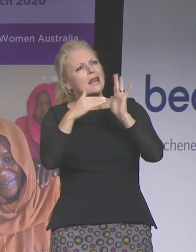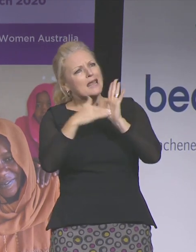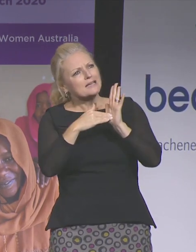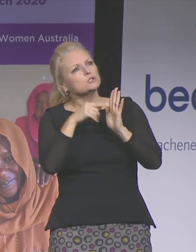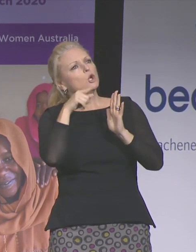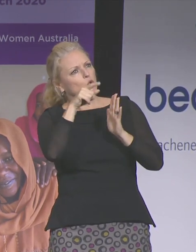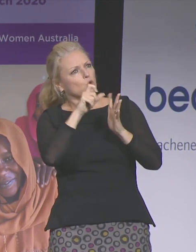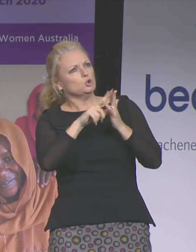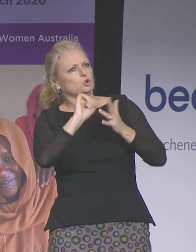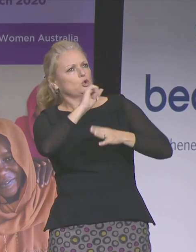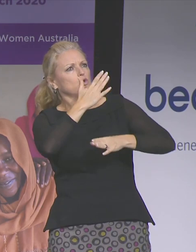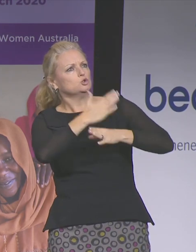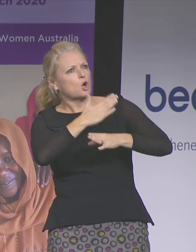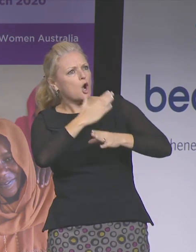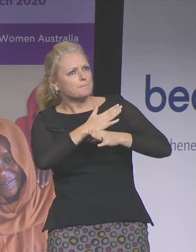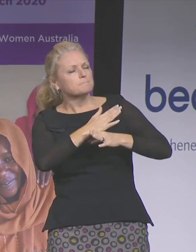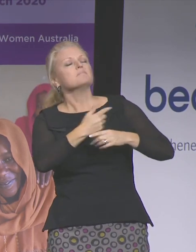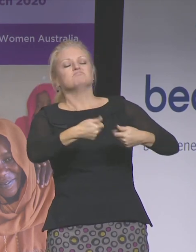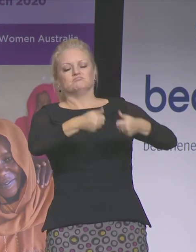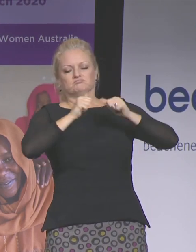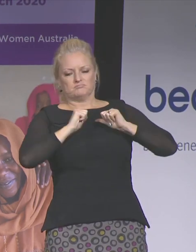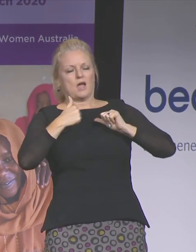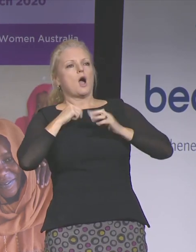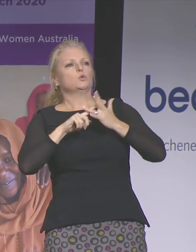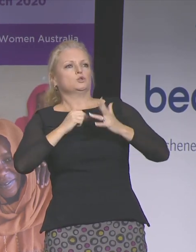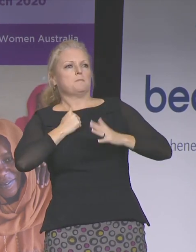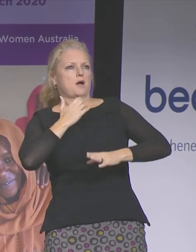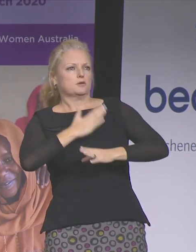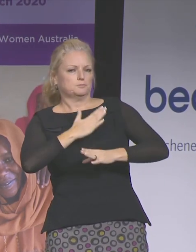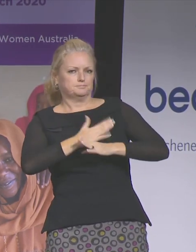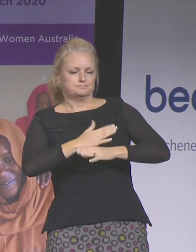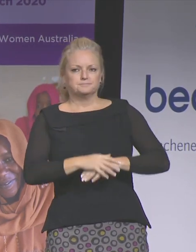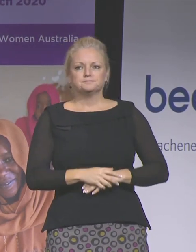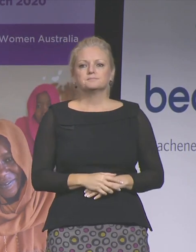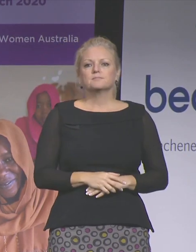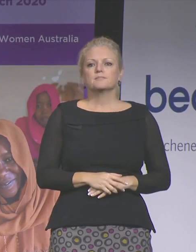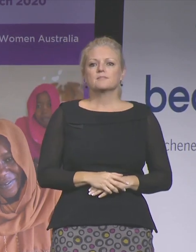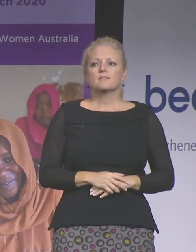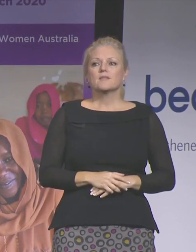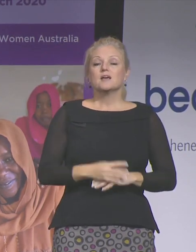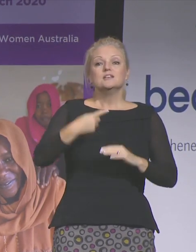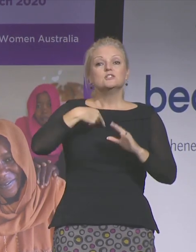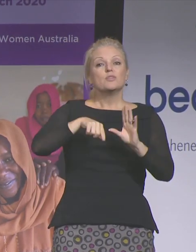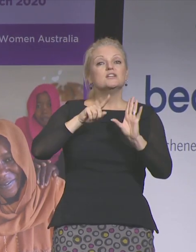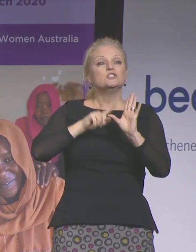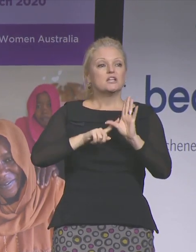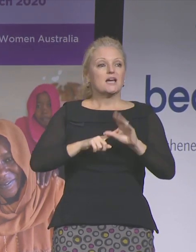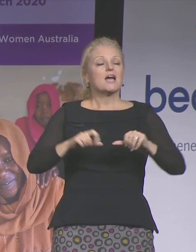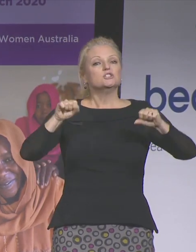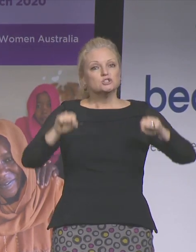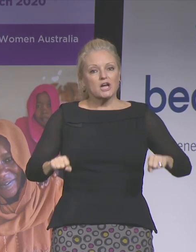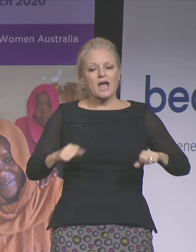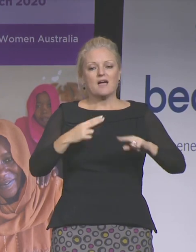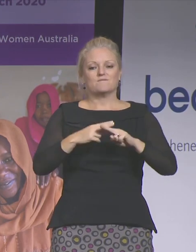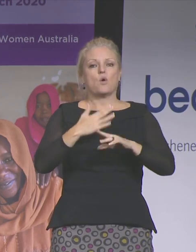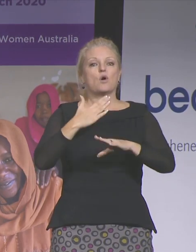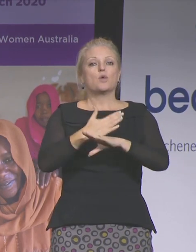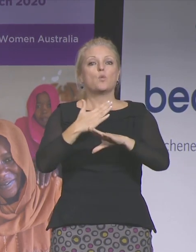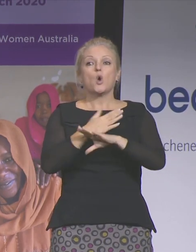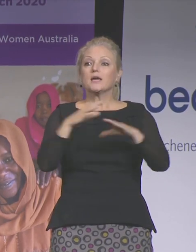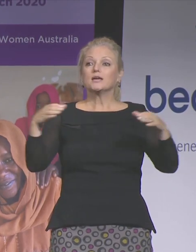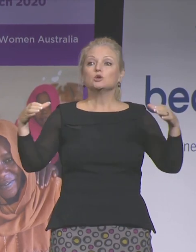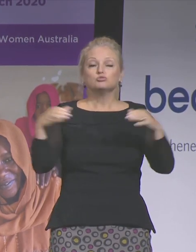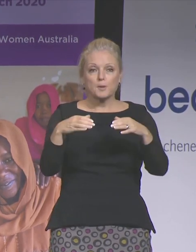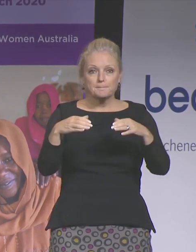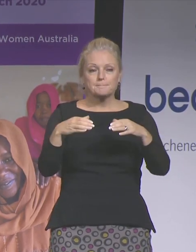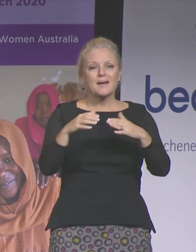and know that I will do mine. This year, as chair of the working group and the lead rapporteur